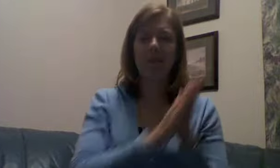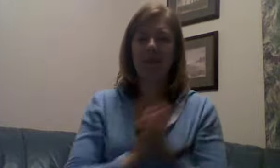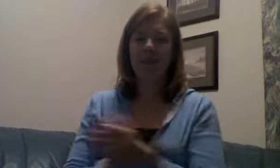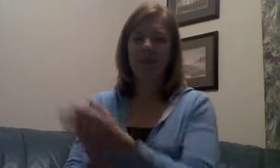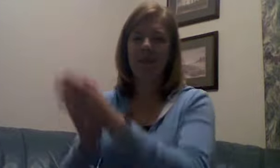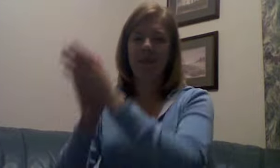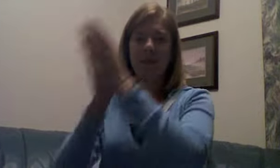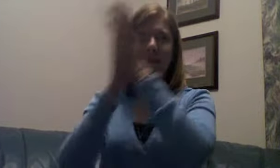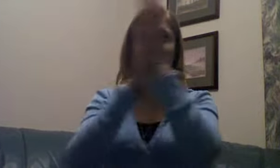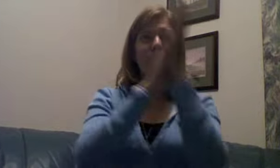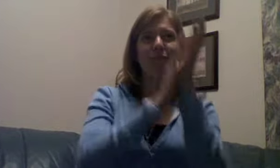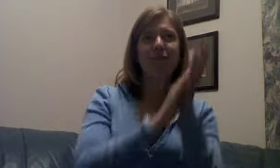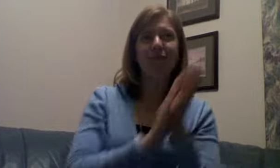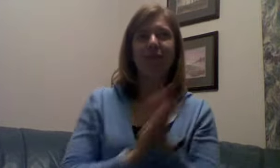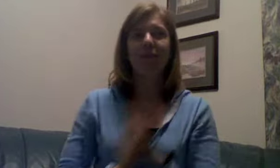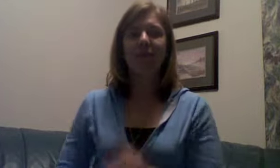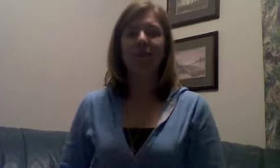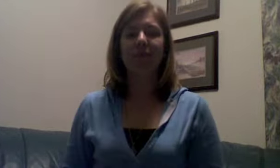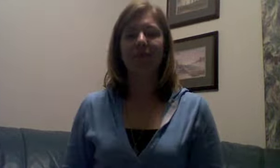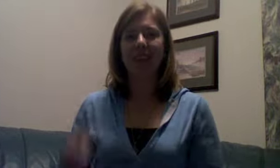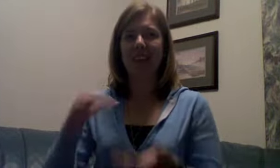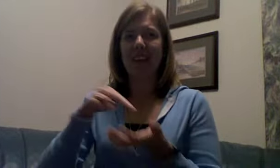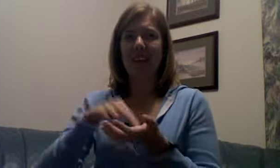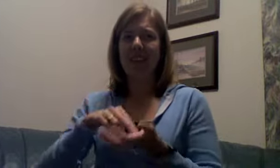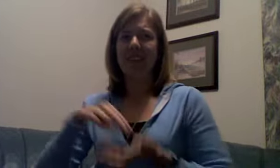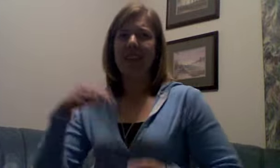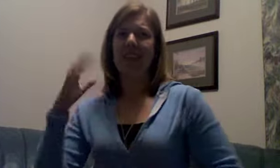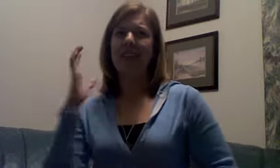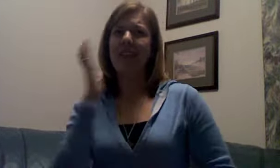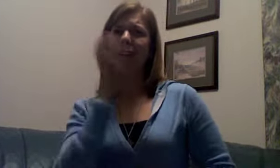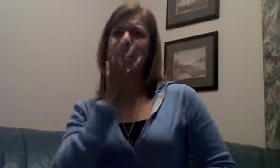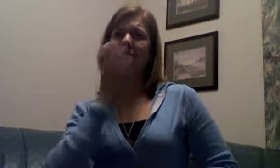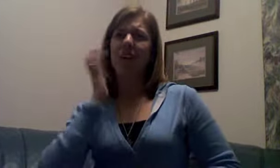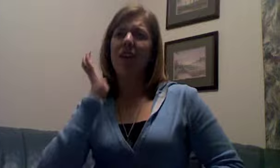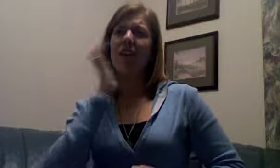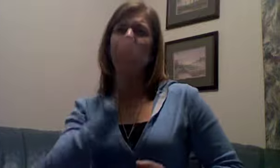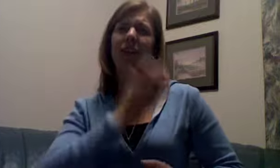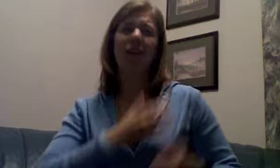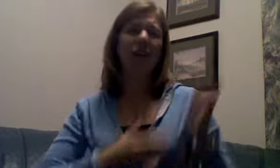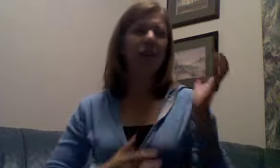a standing ovation,